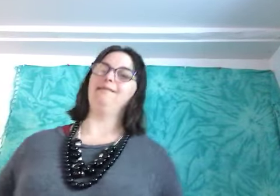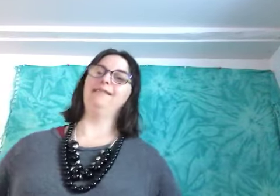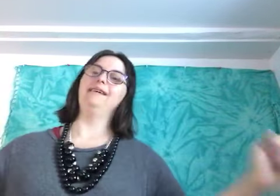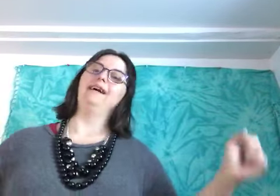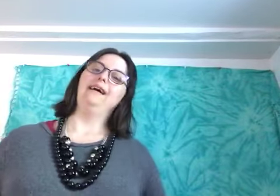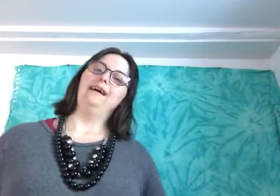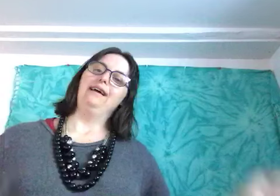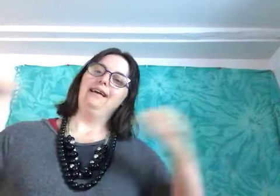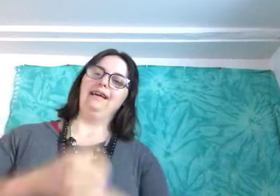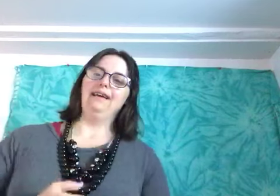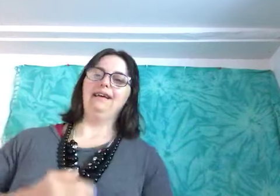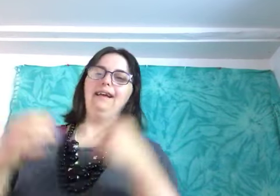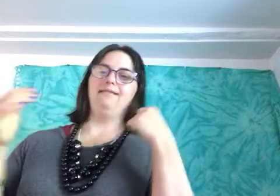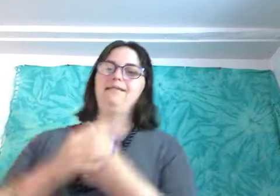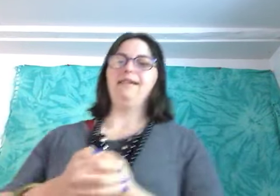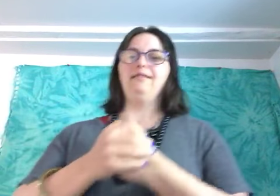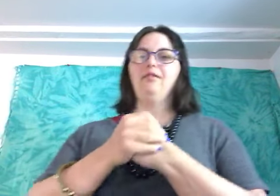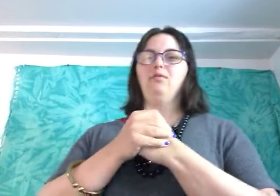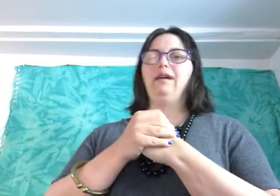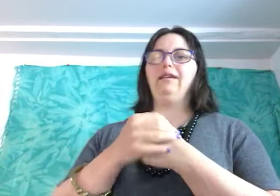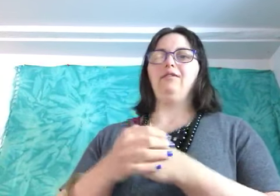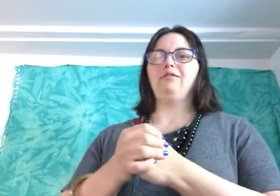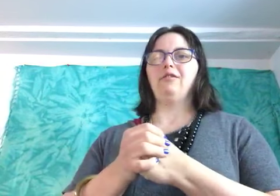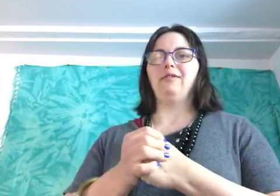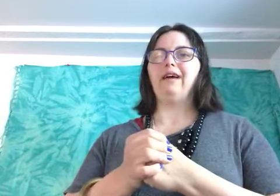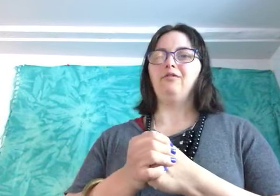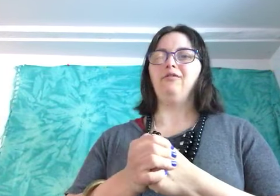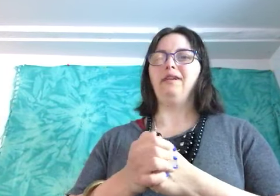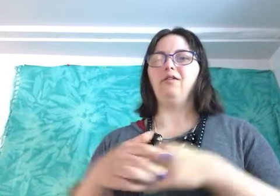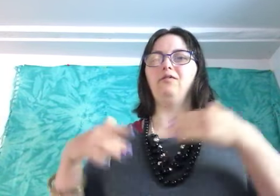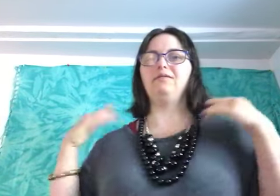it's it's it's good way to start with how to videos